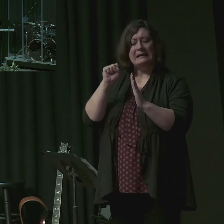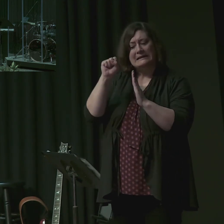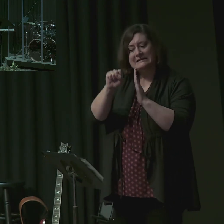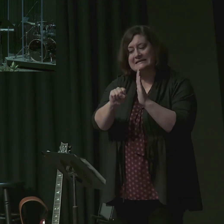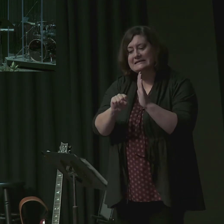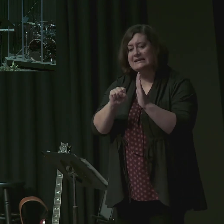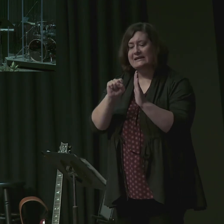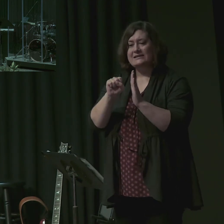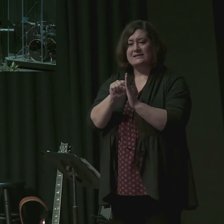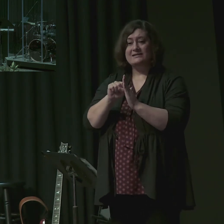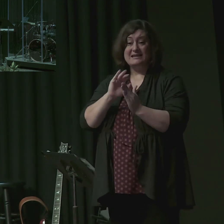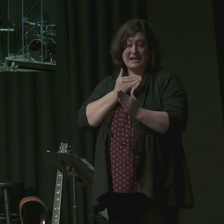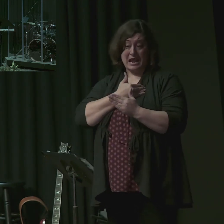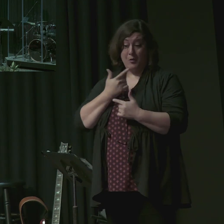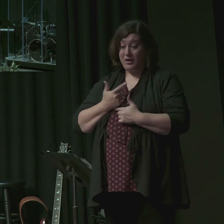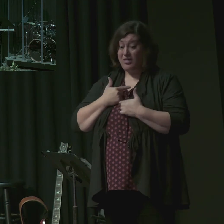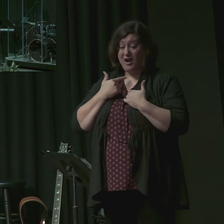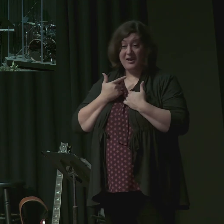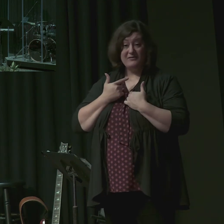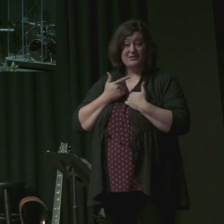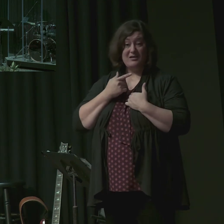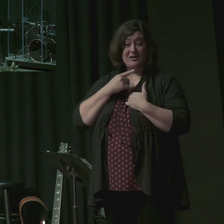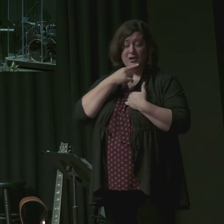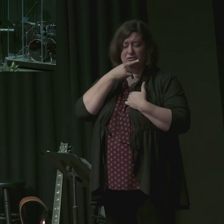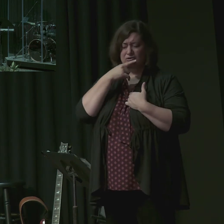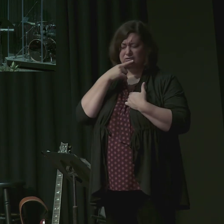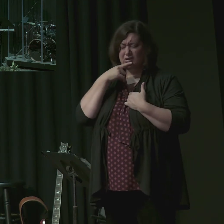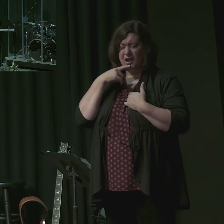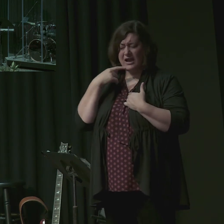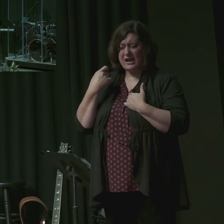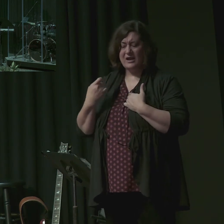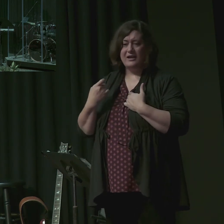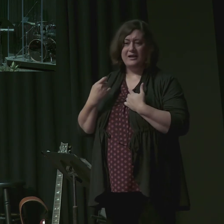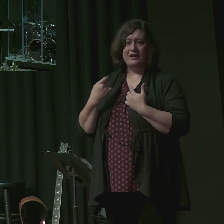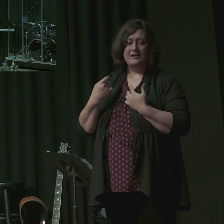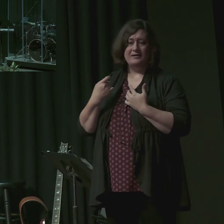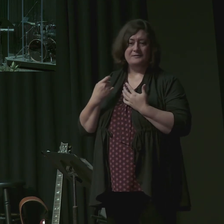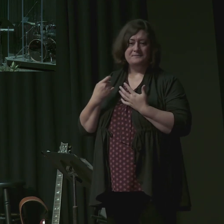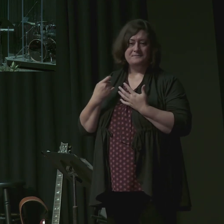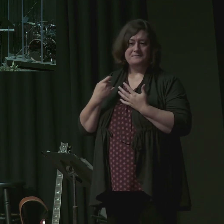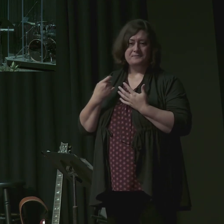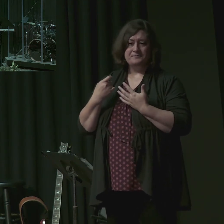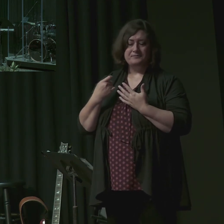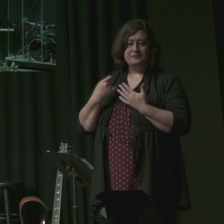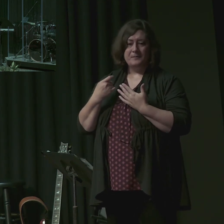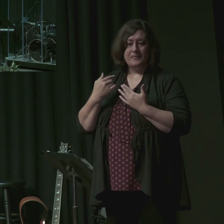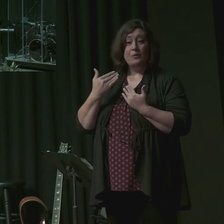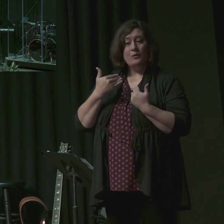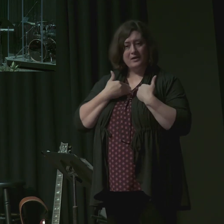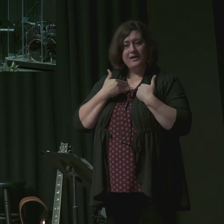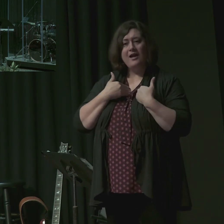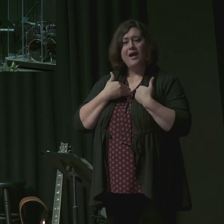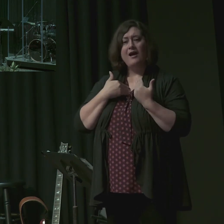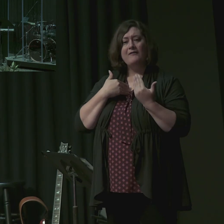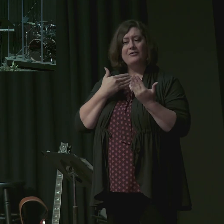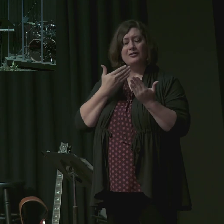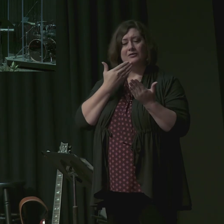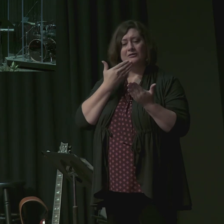And there will be seasons when our own lives, but we all must have times the sufficient word in our hands